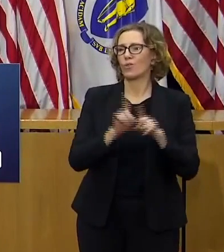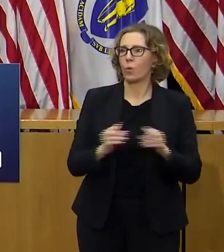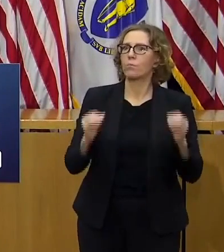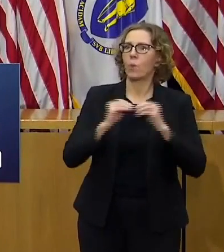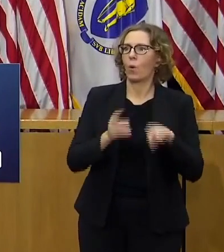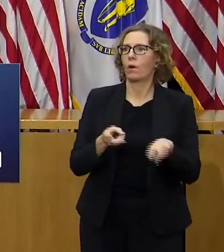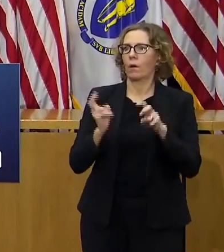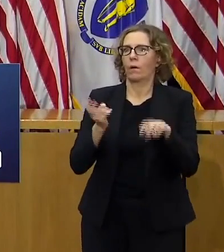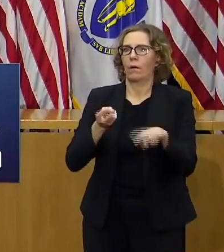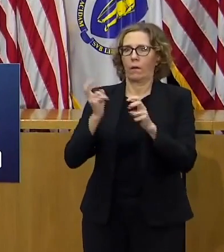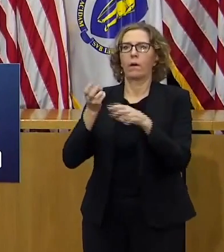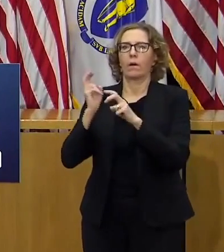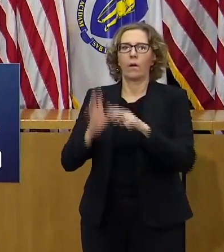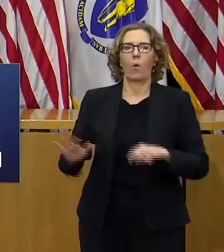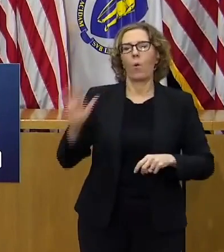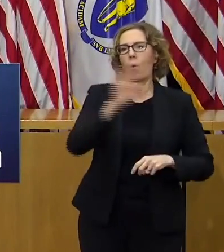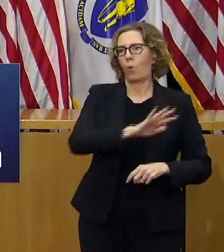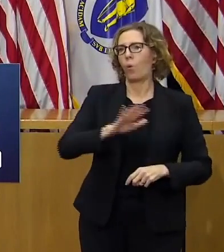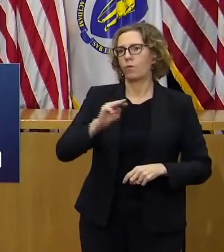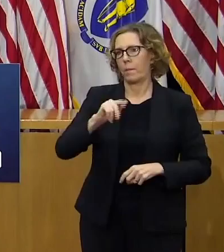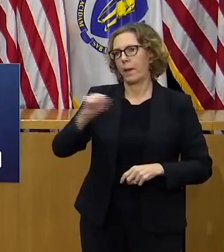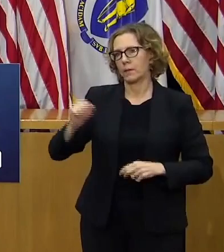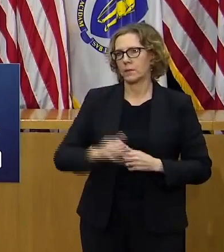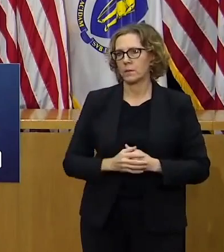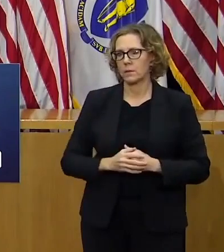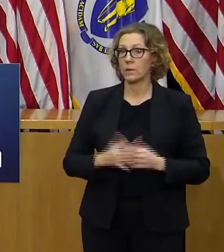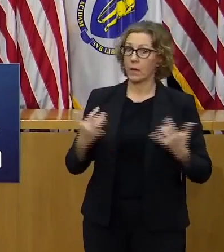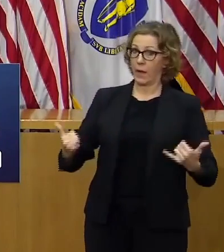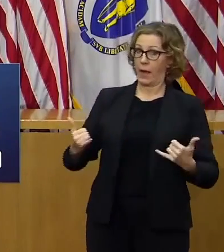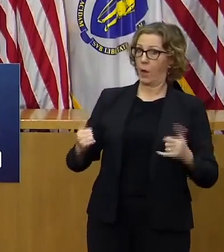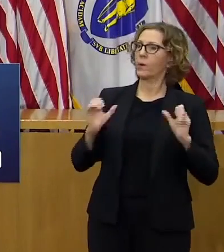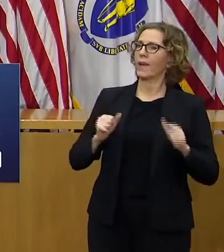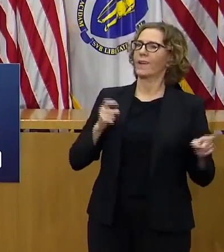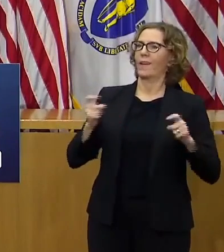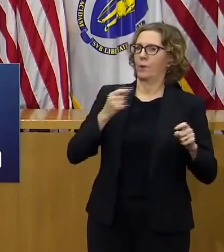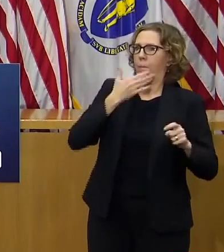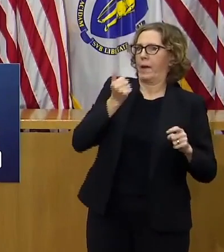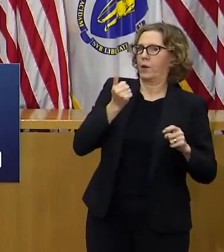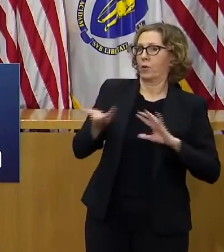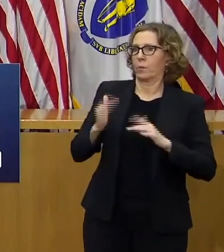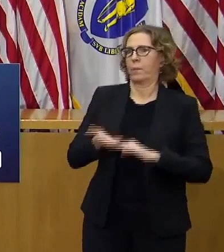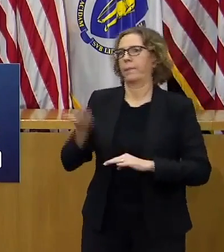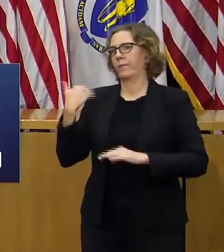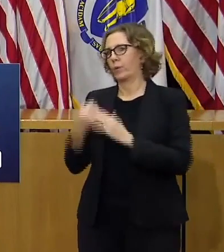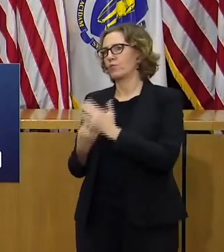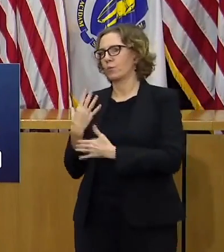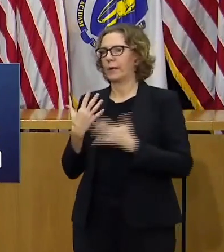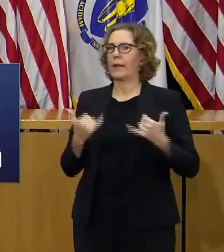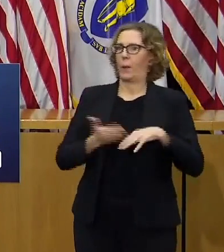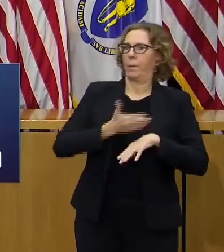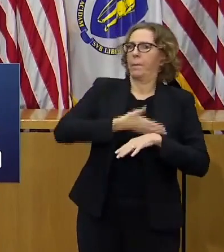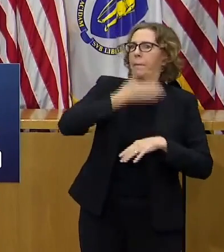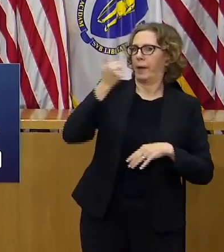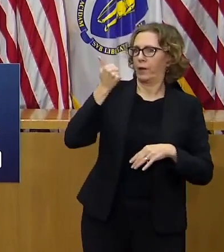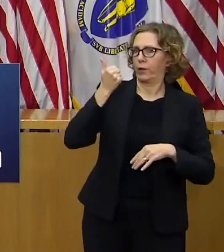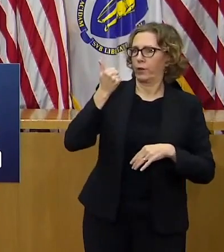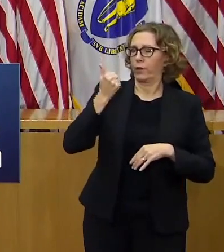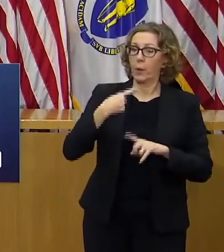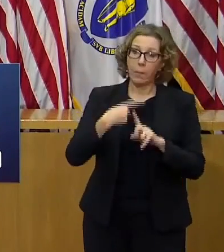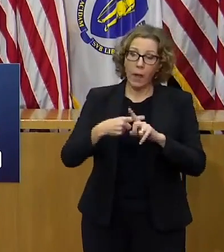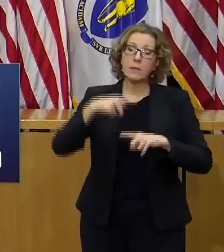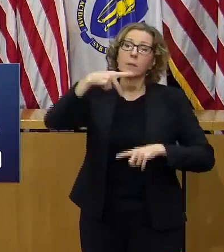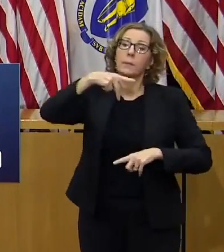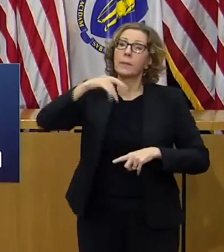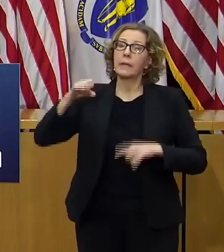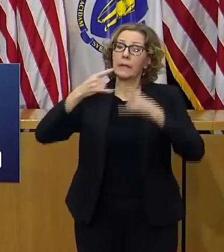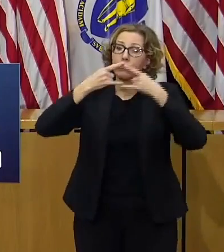we're certainly better prepared to handle this than we were before and have ramped up everything from our PPE stockpile to our